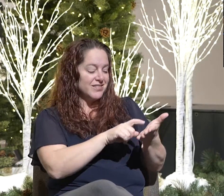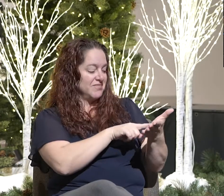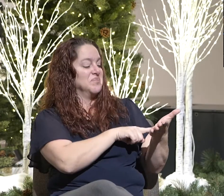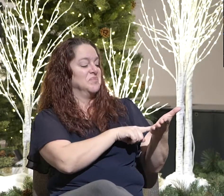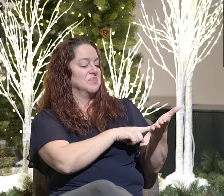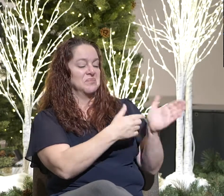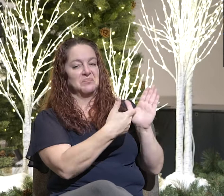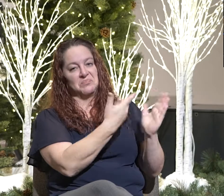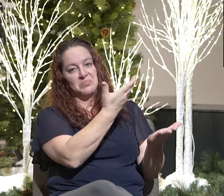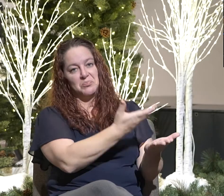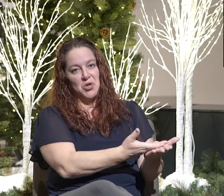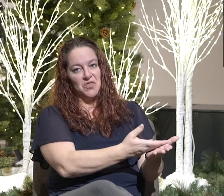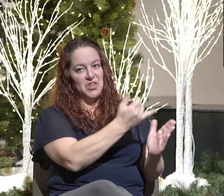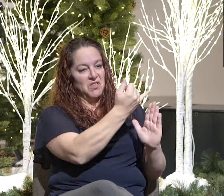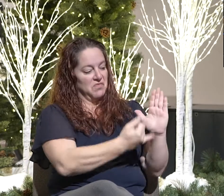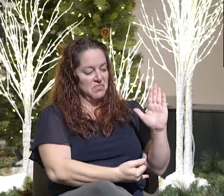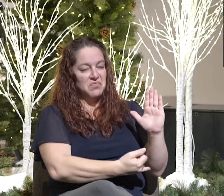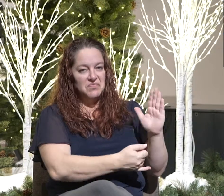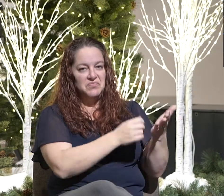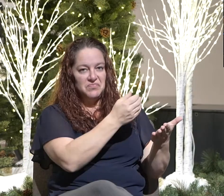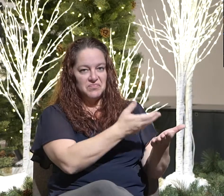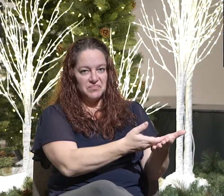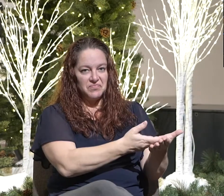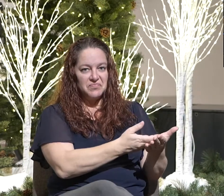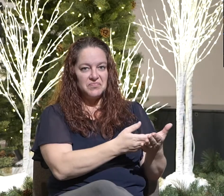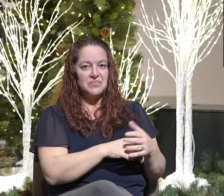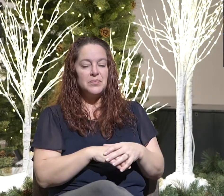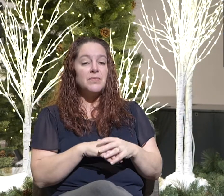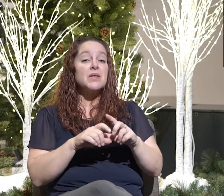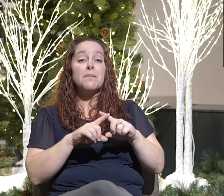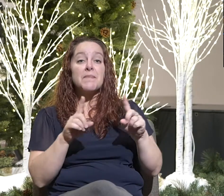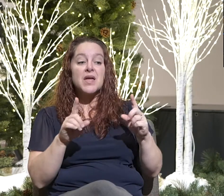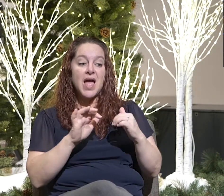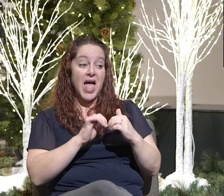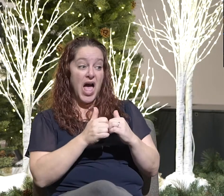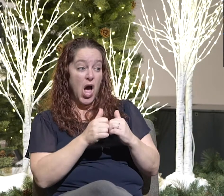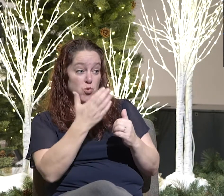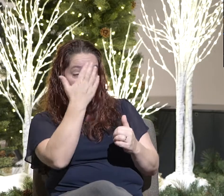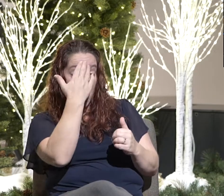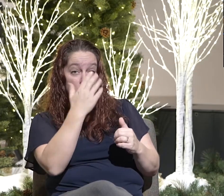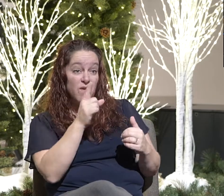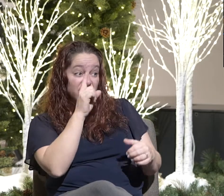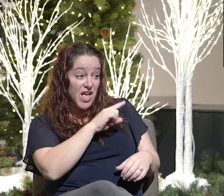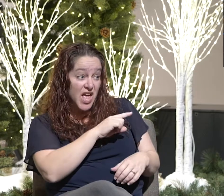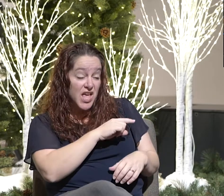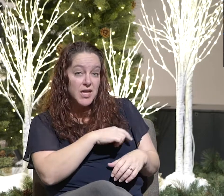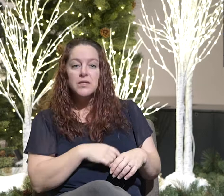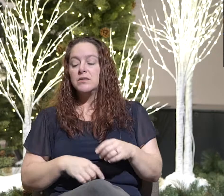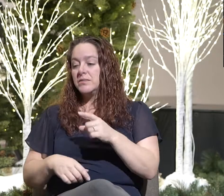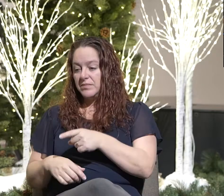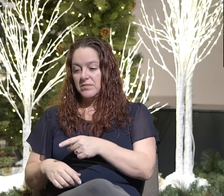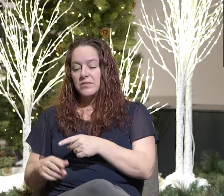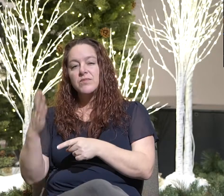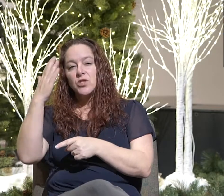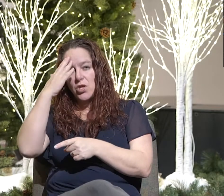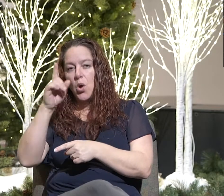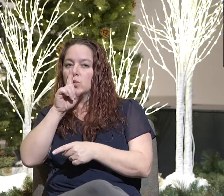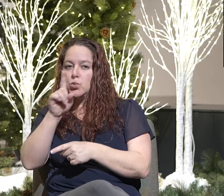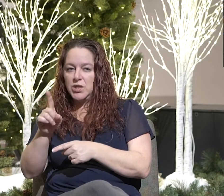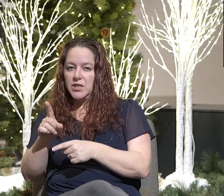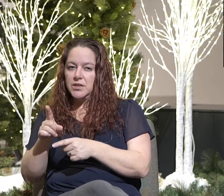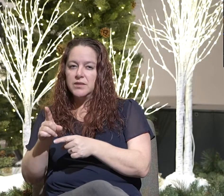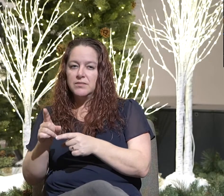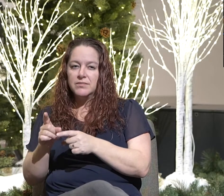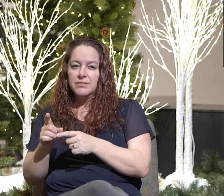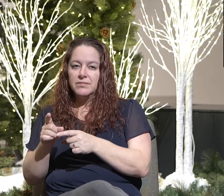with counterfeit, the best way to know what's real or to know, to spot the counterfeits, protect it and against them is to spend time with the real thing. Spend